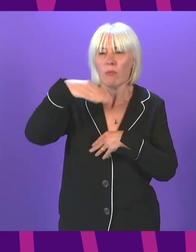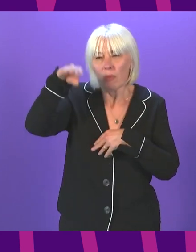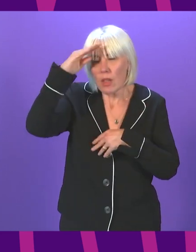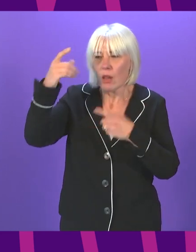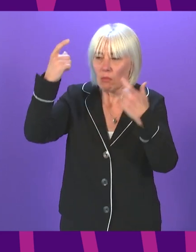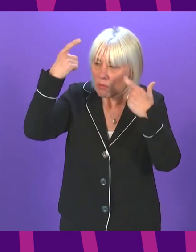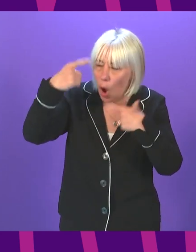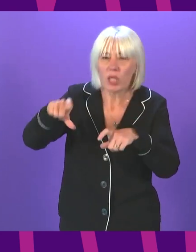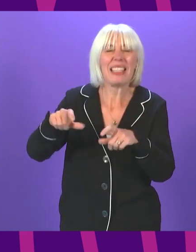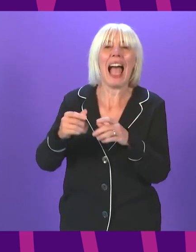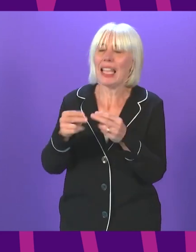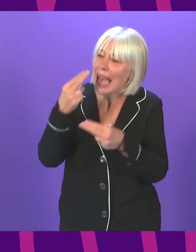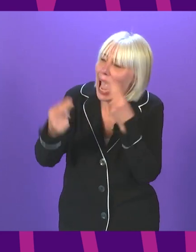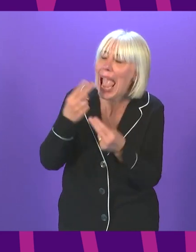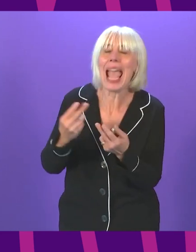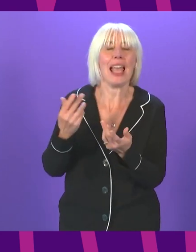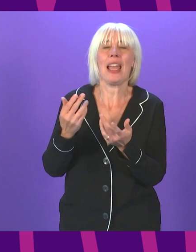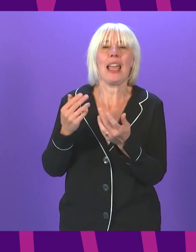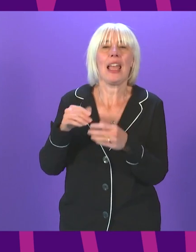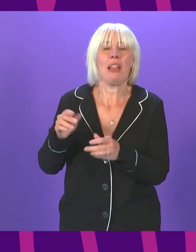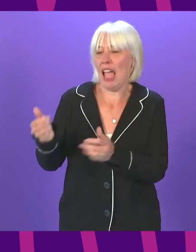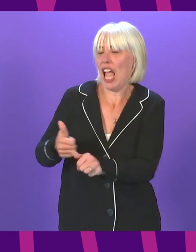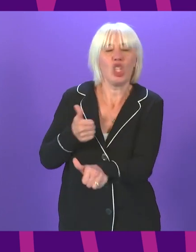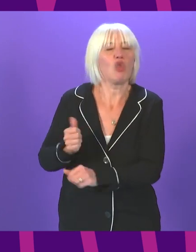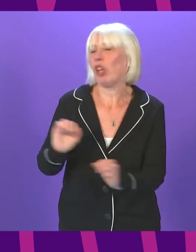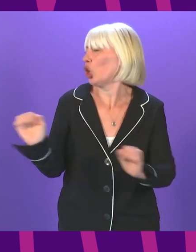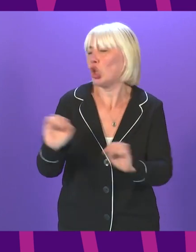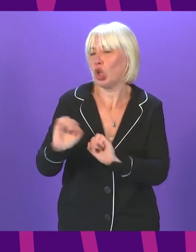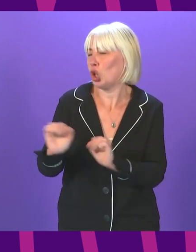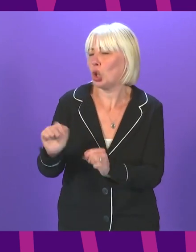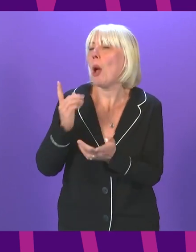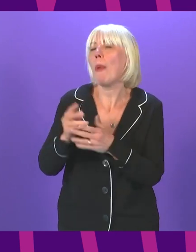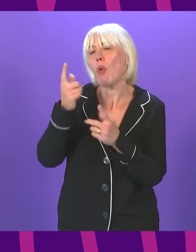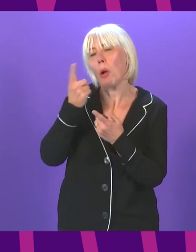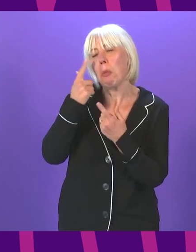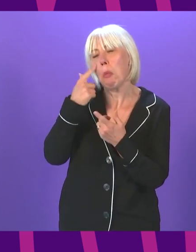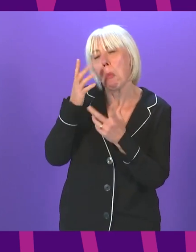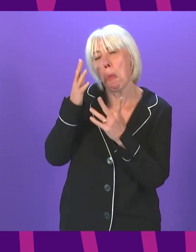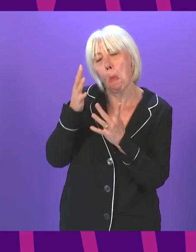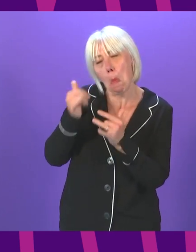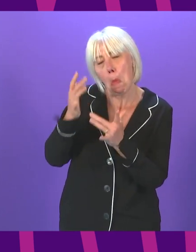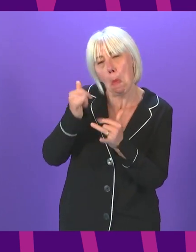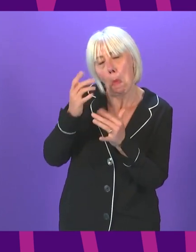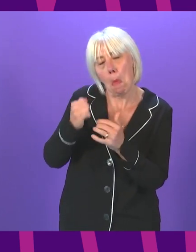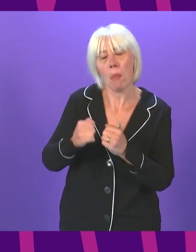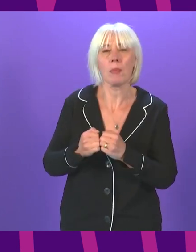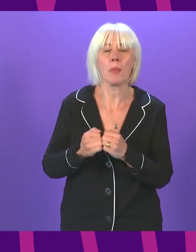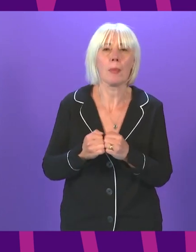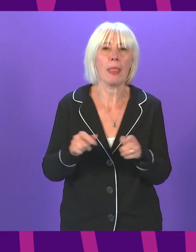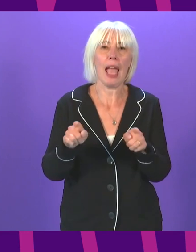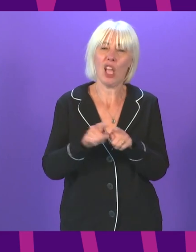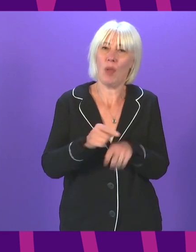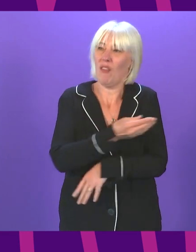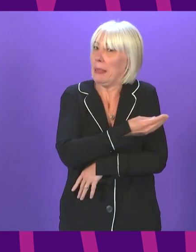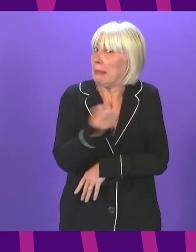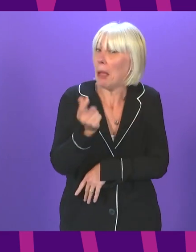And we hope that will not be necessary. However, we will keep that under review. We are also very aware of the need to take account of people who, for good